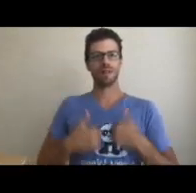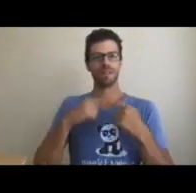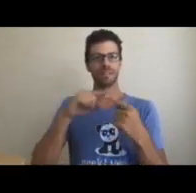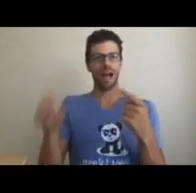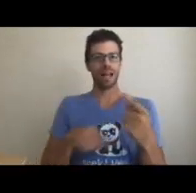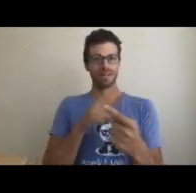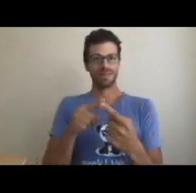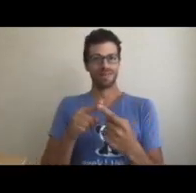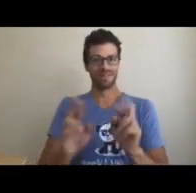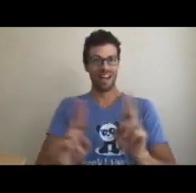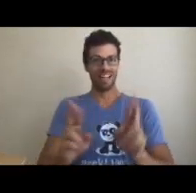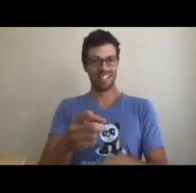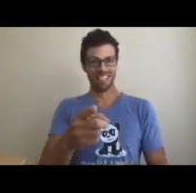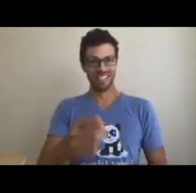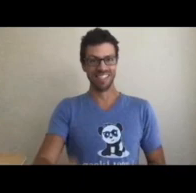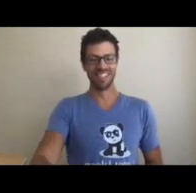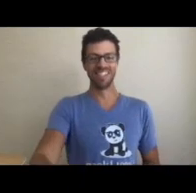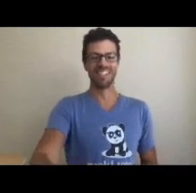cycle. Are you ready?